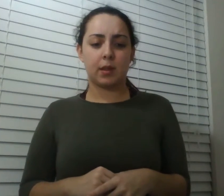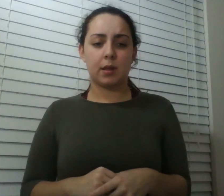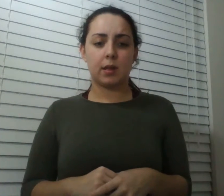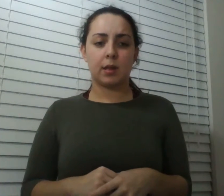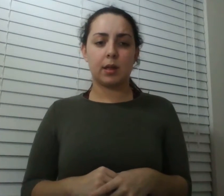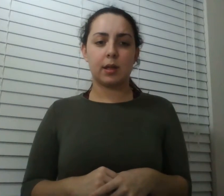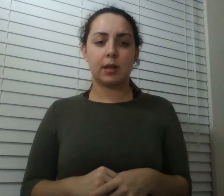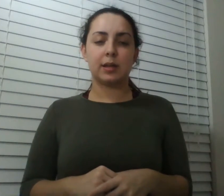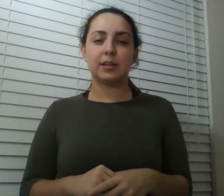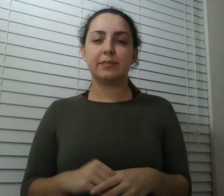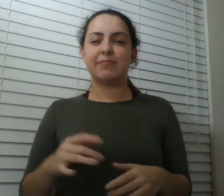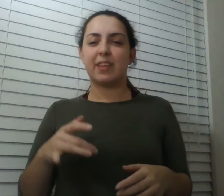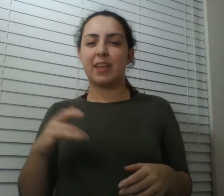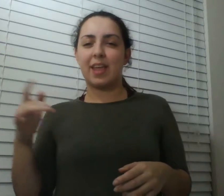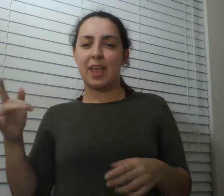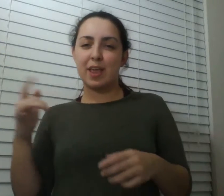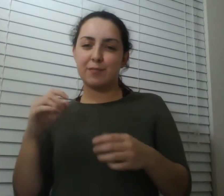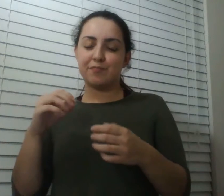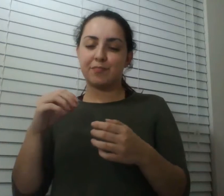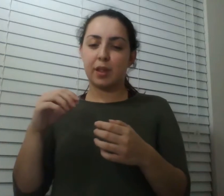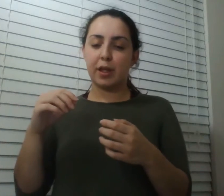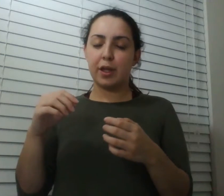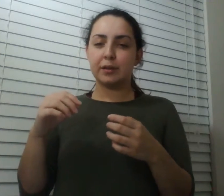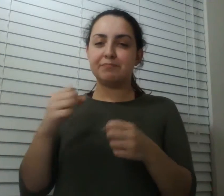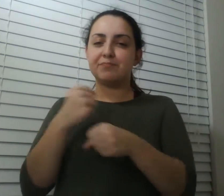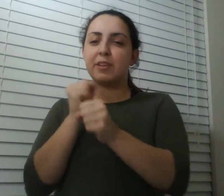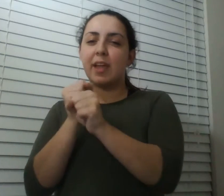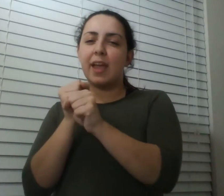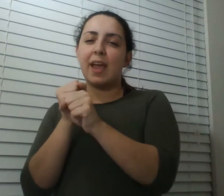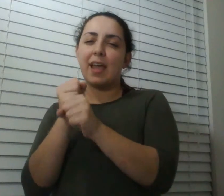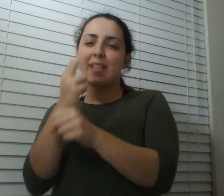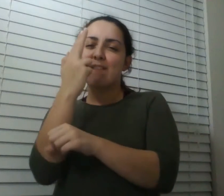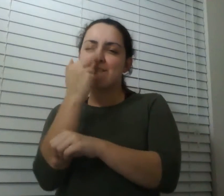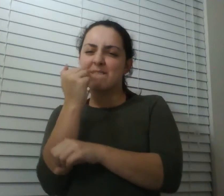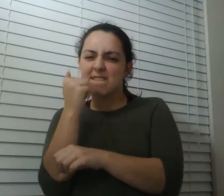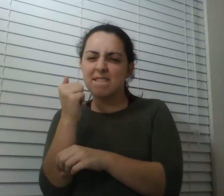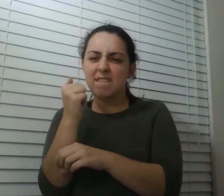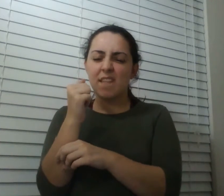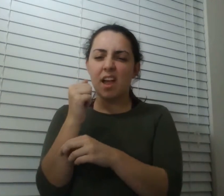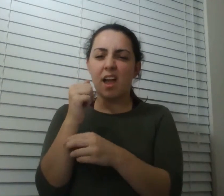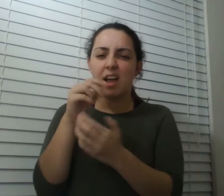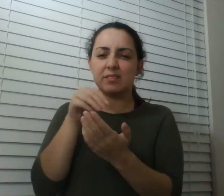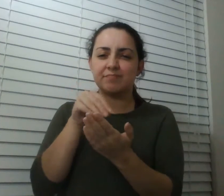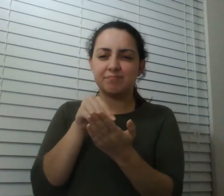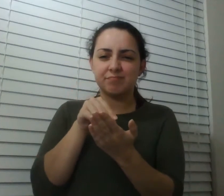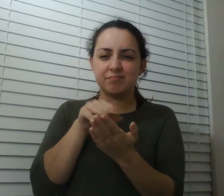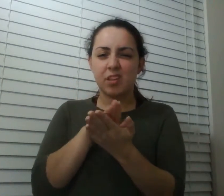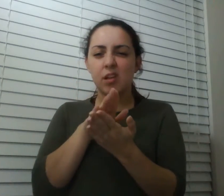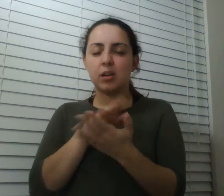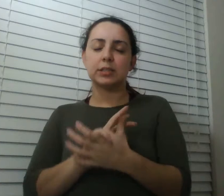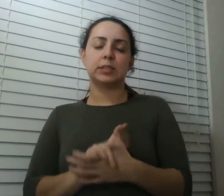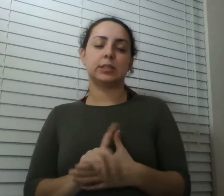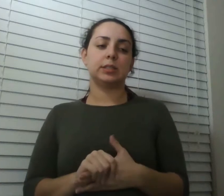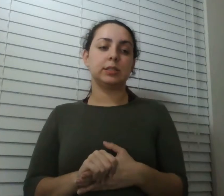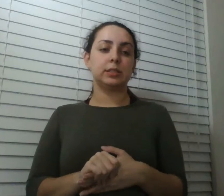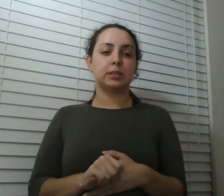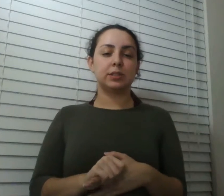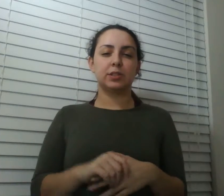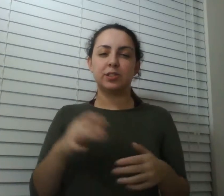-cheek version that was more fun but yeah these are some of the things that he's measured and what's the uh what's the worst what's the top of the scale the bullet end